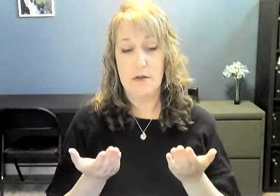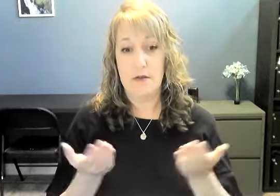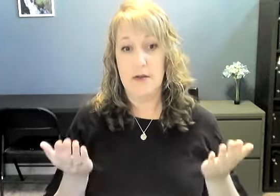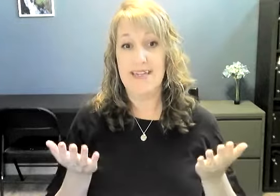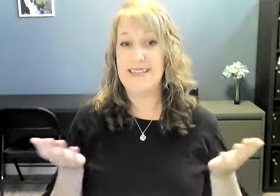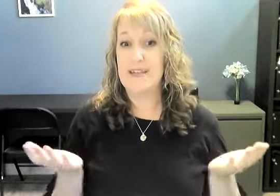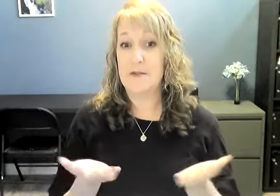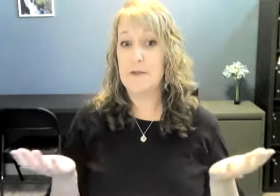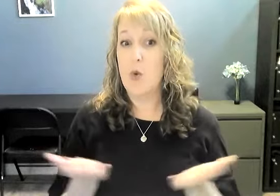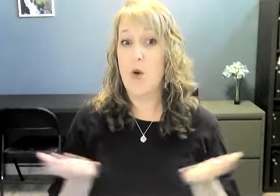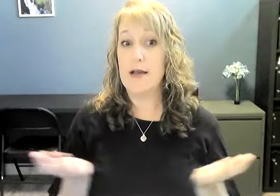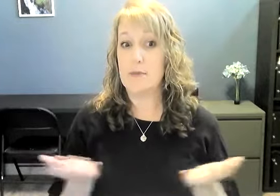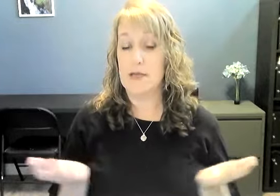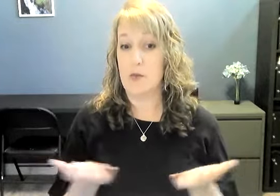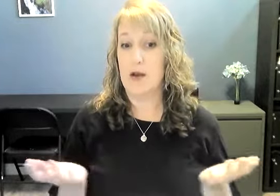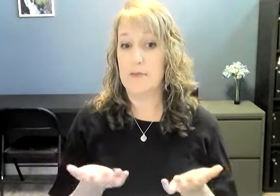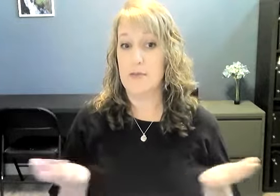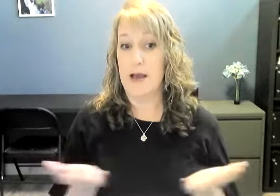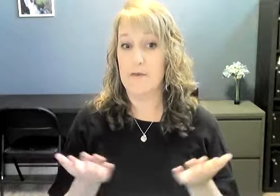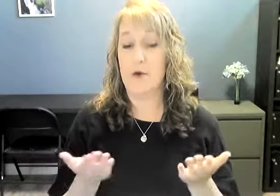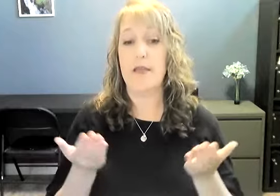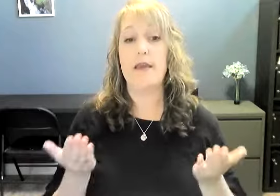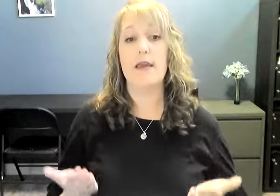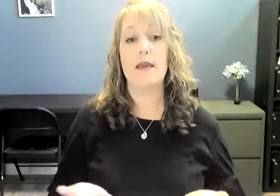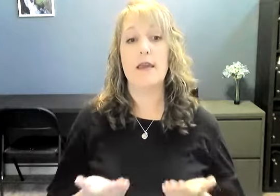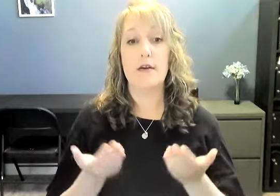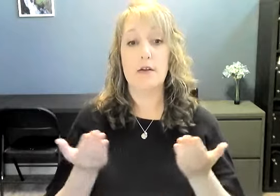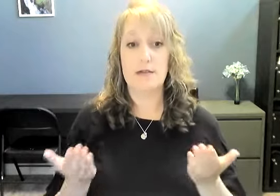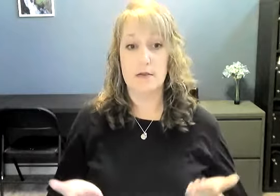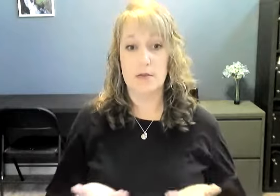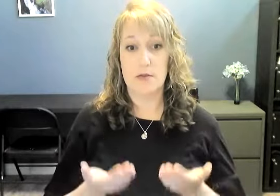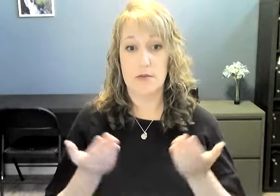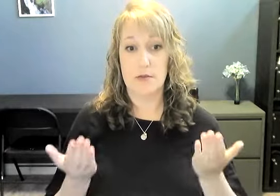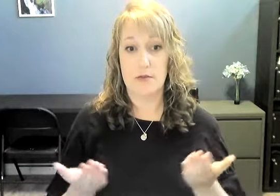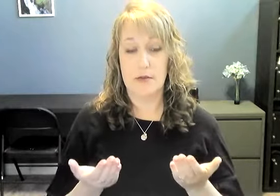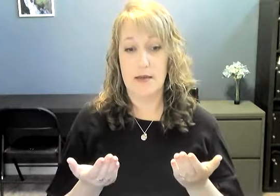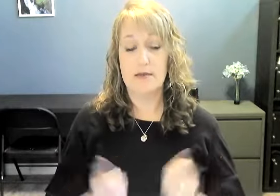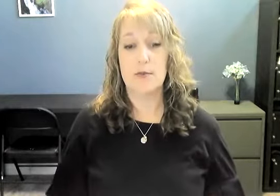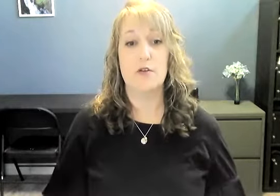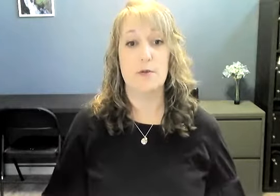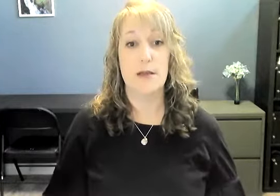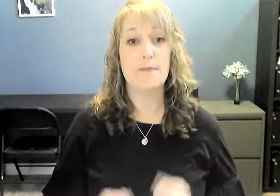Right? It's different from what? Because what comes back and forth? Here is little circles. Okay. Let me do that one more time.